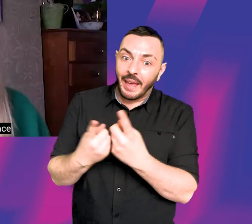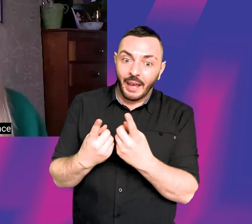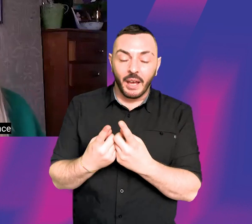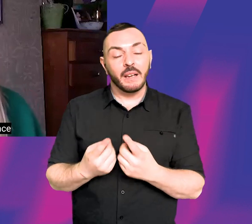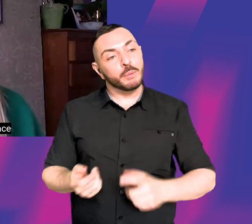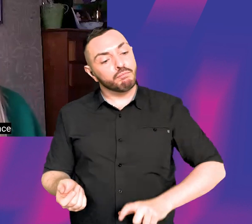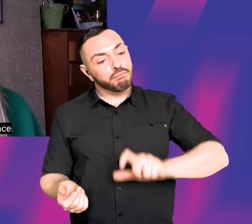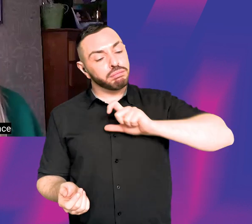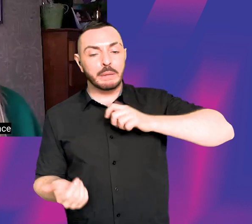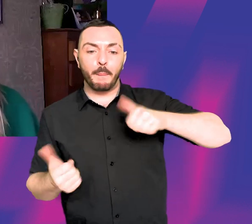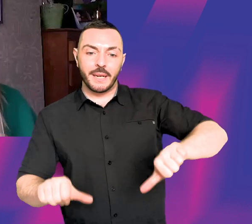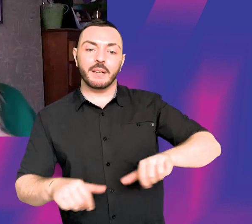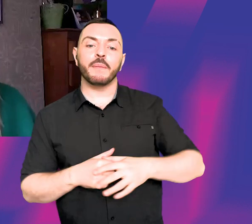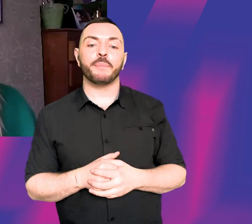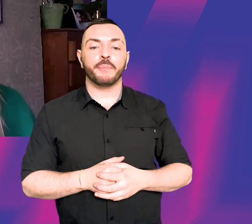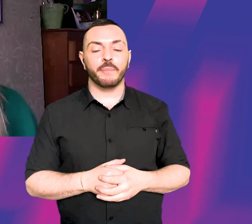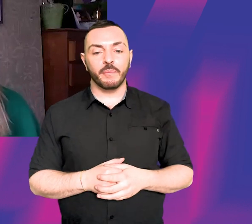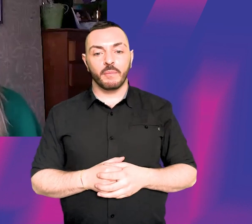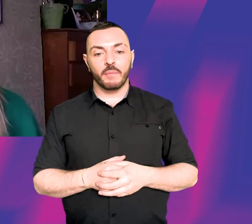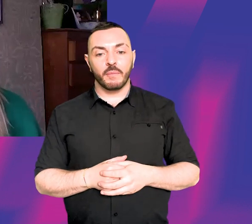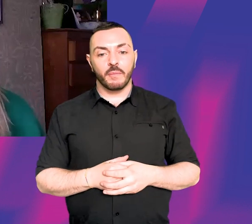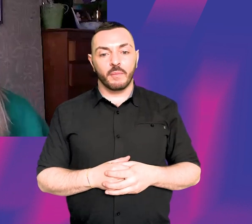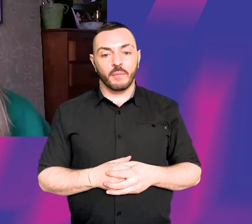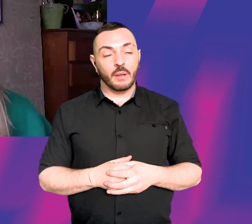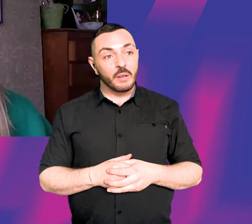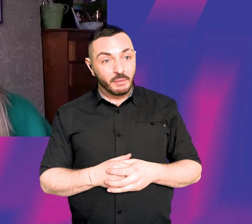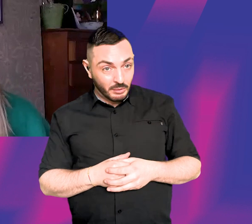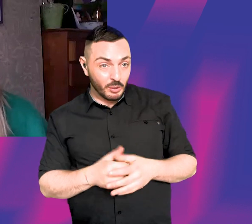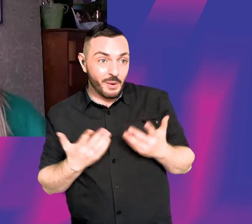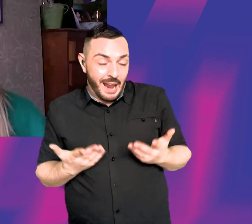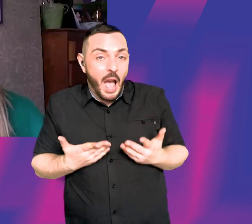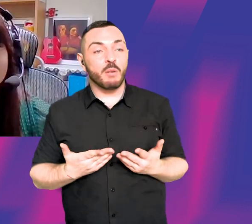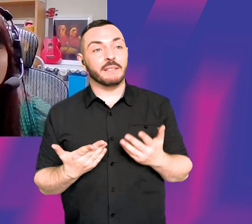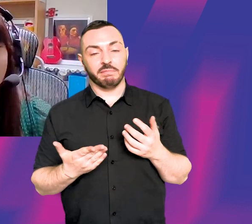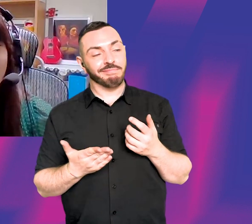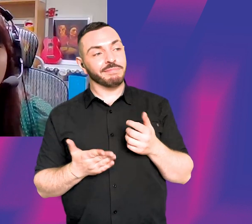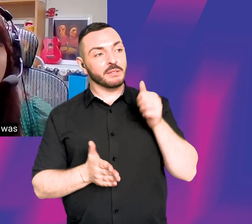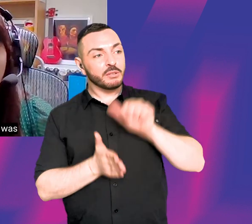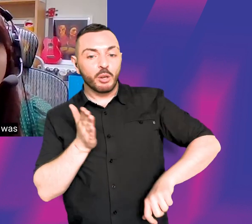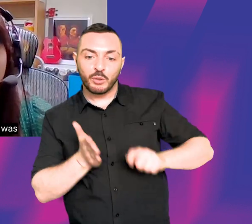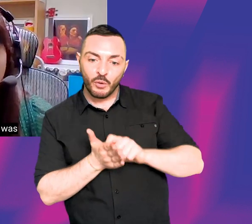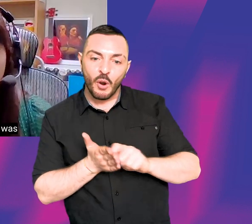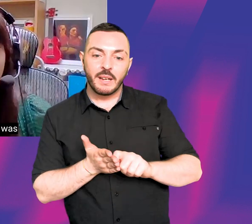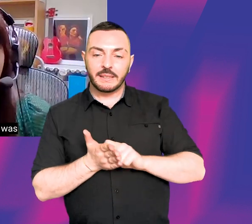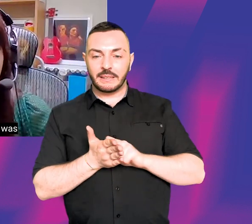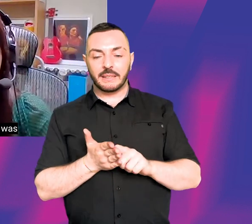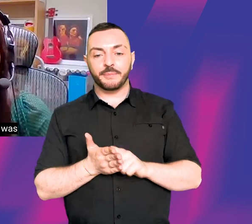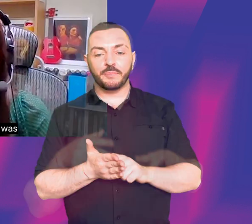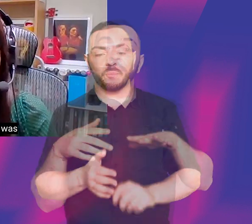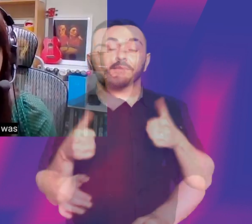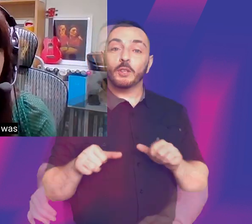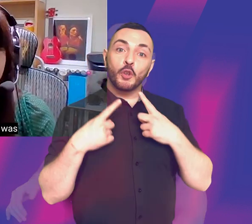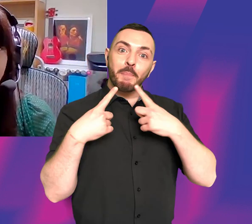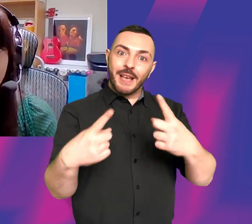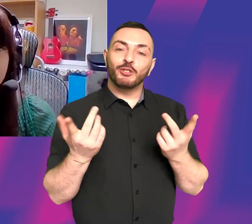me more confidence. And yeah, and then set me off on the course to kind of start writing features. Great. And you mentioned that your